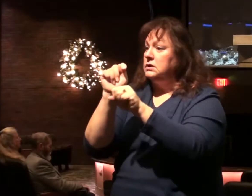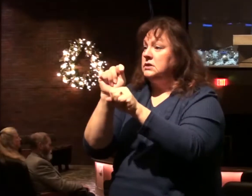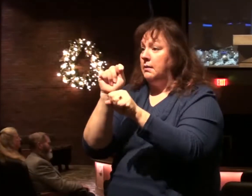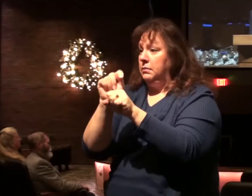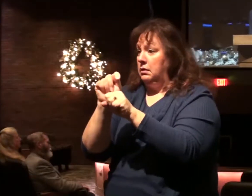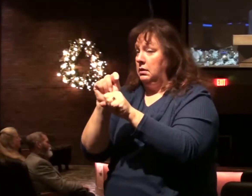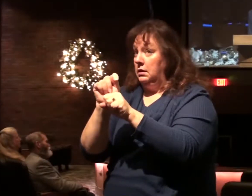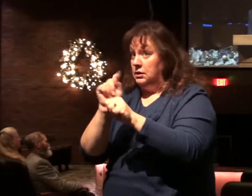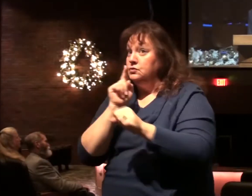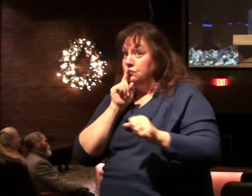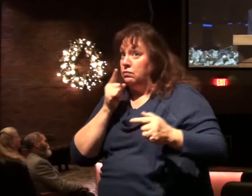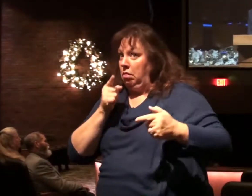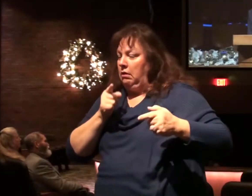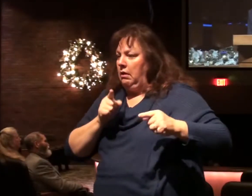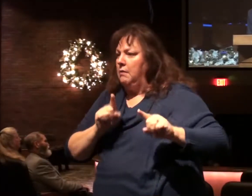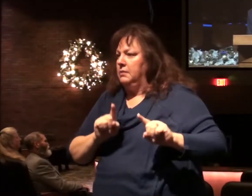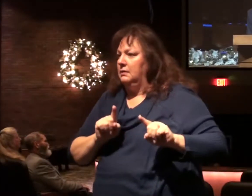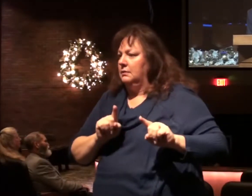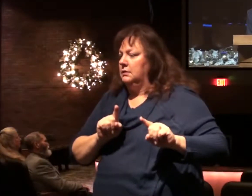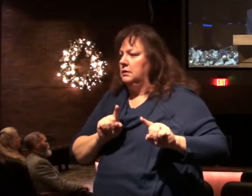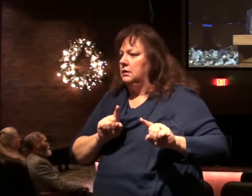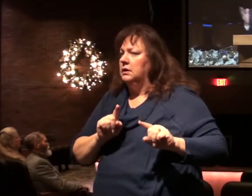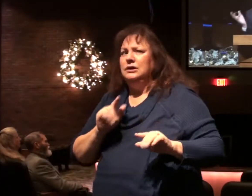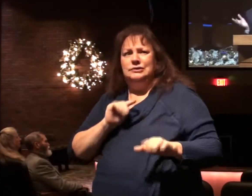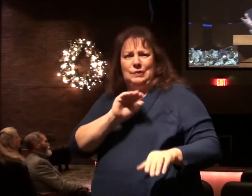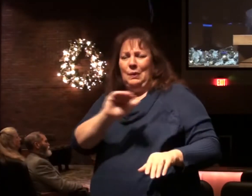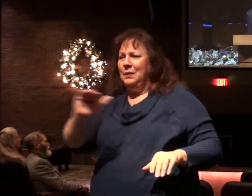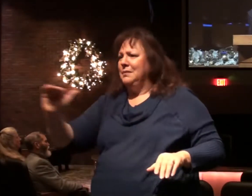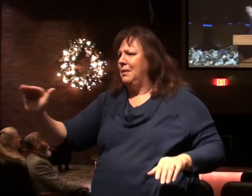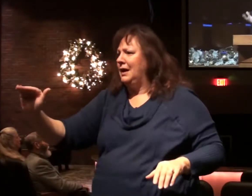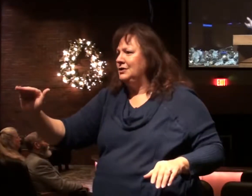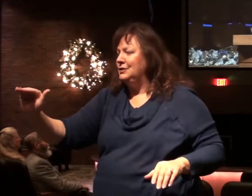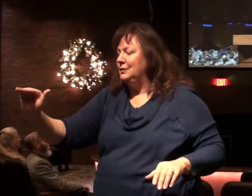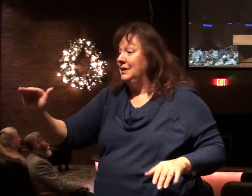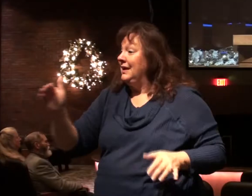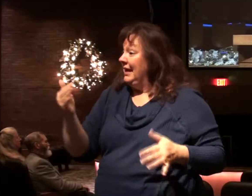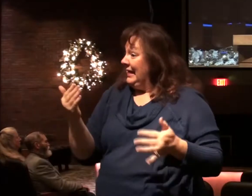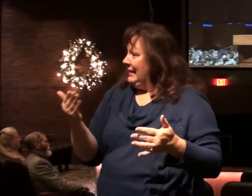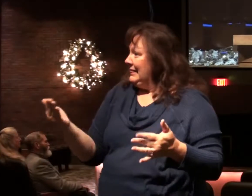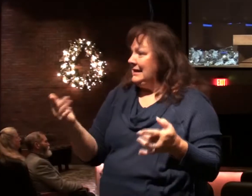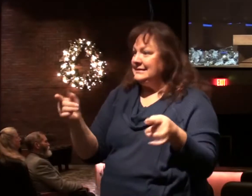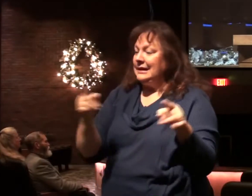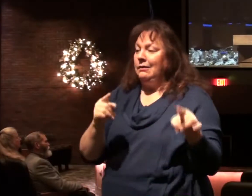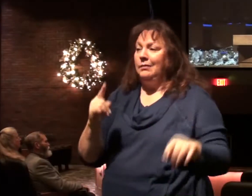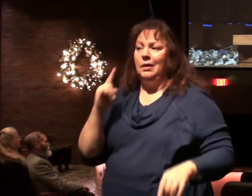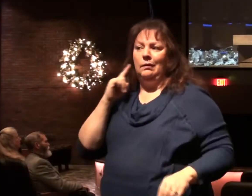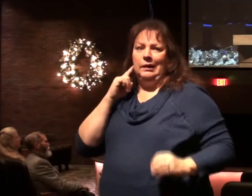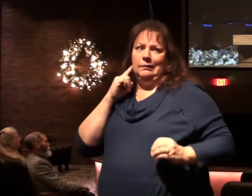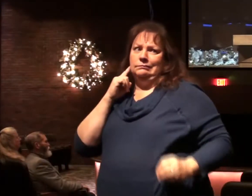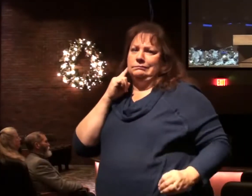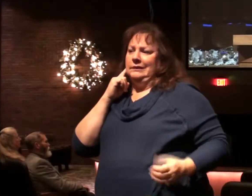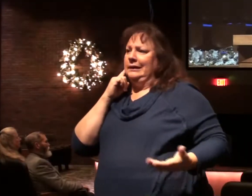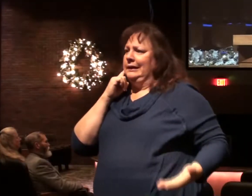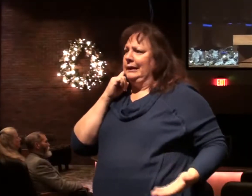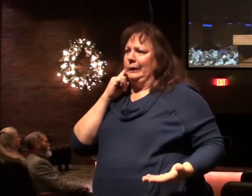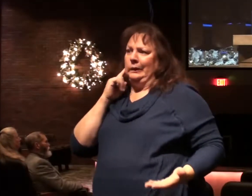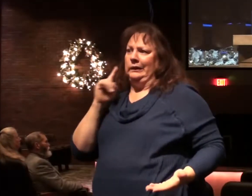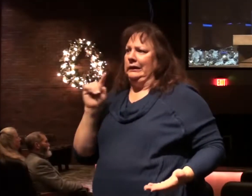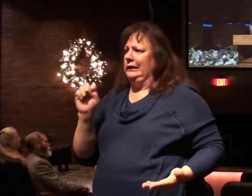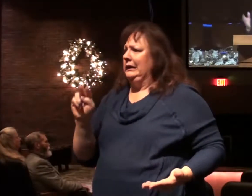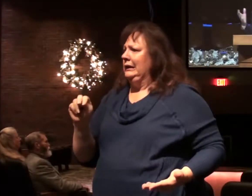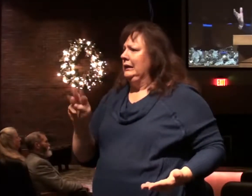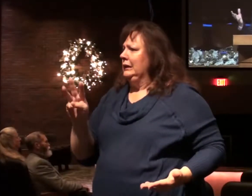a reality. It's a reminder, just things going on that we don't hear about often in the news.